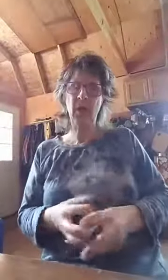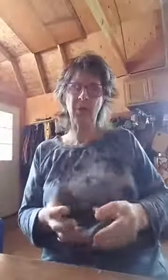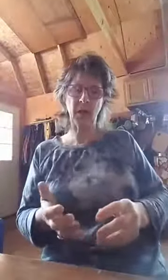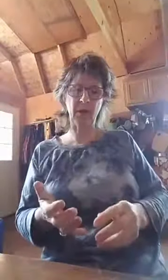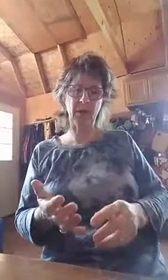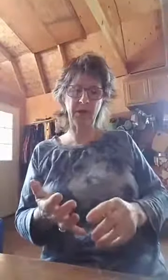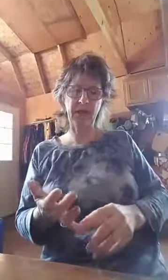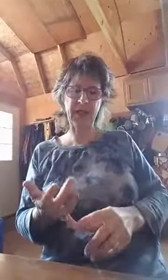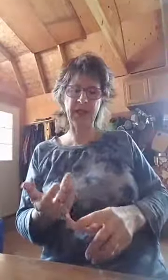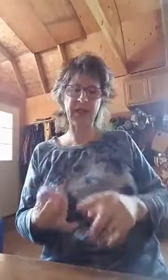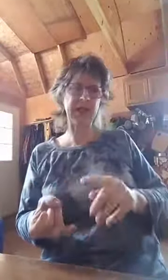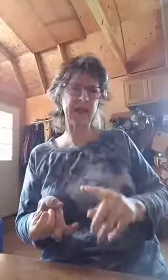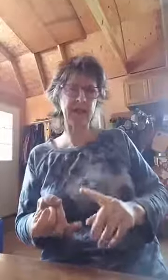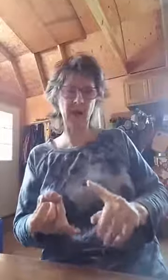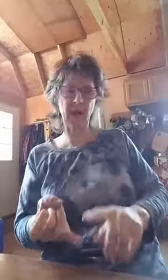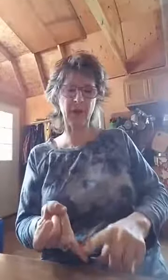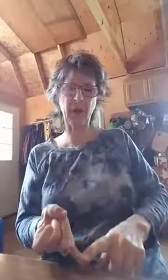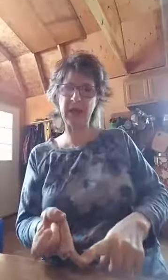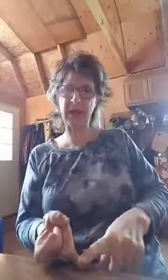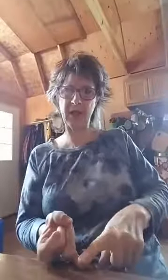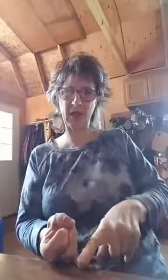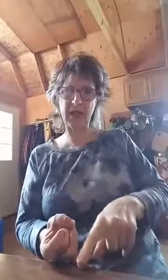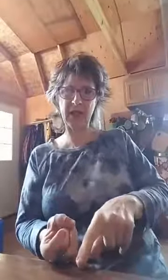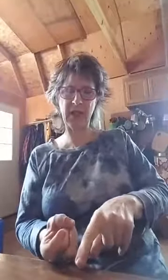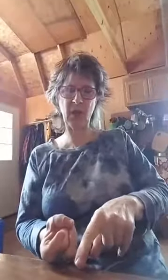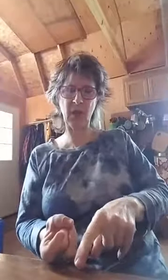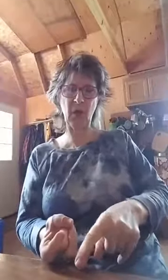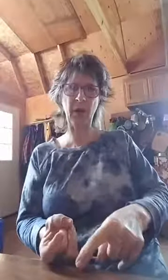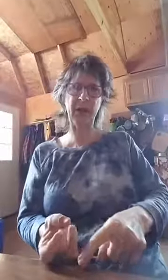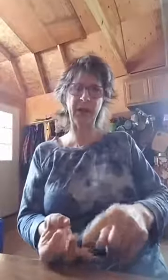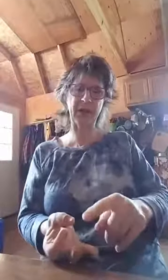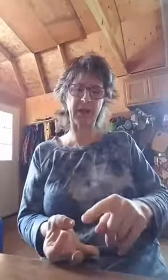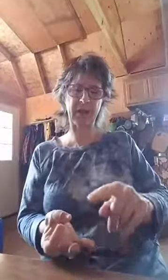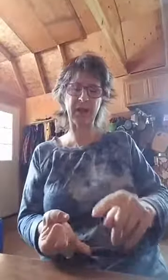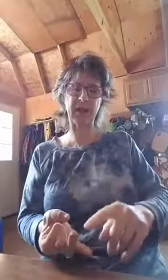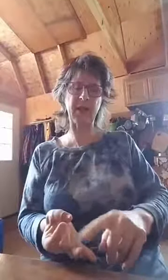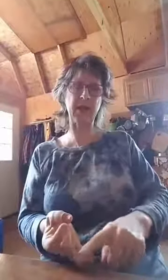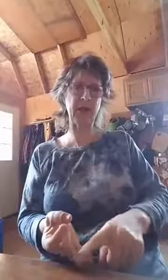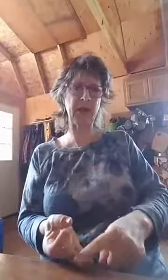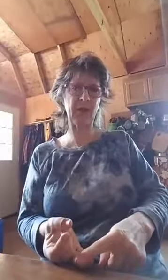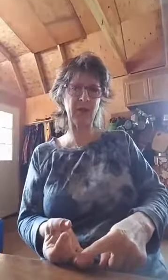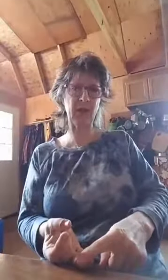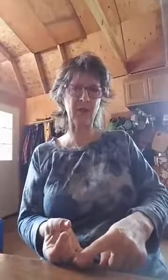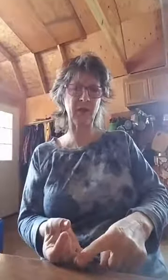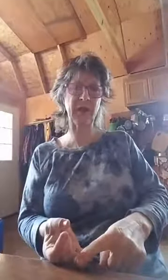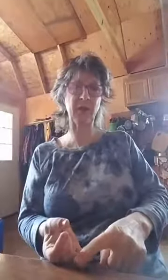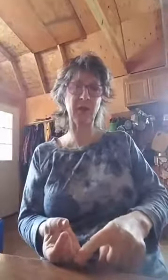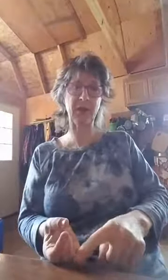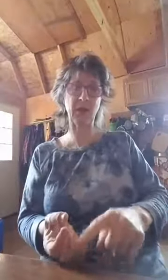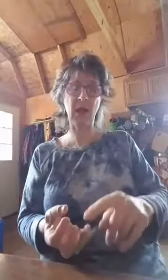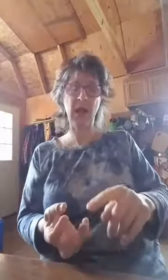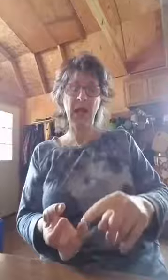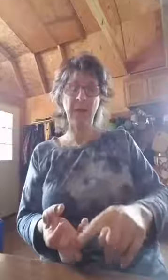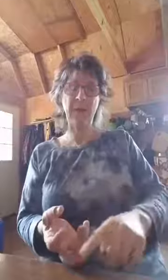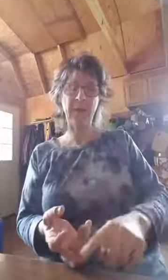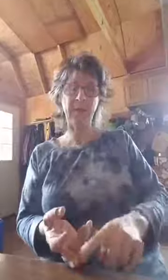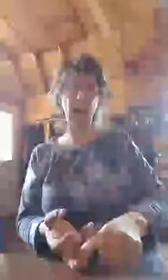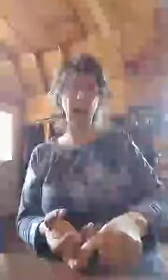So the thing is, he says, you have the anointing and the anointing teaches you all things, things, the same spirit that raised Christ from the dead dwells in you and makes alive your